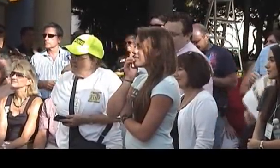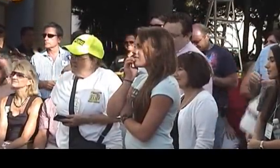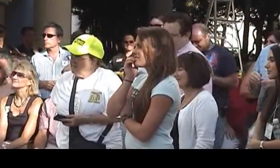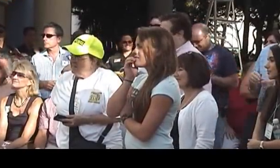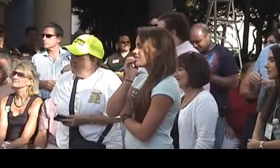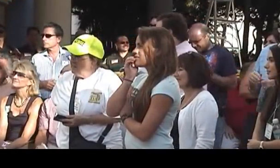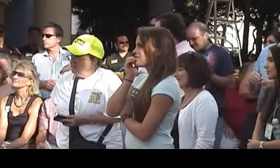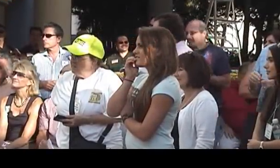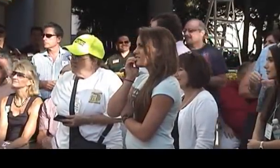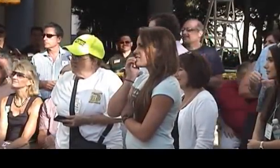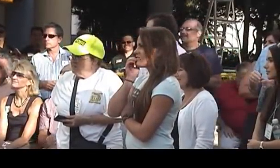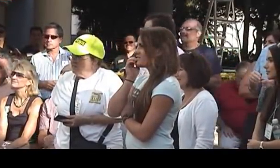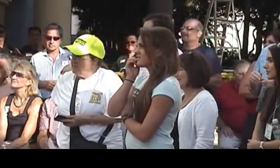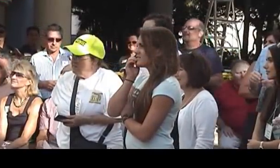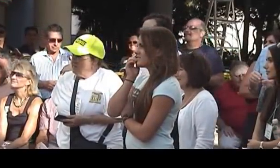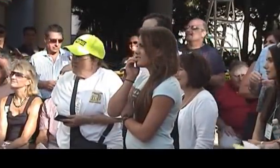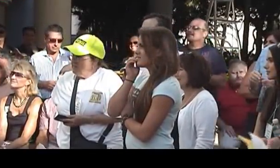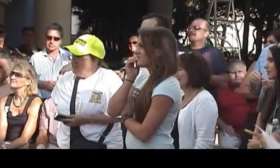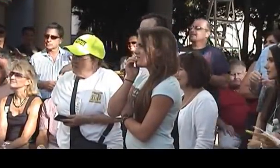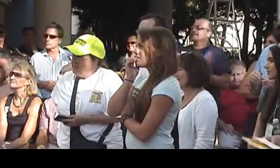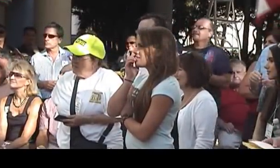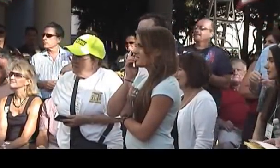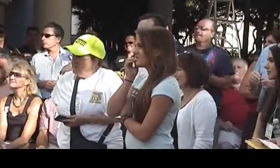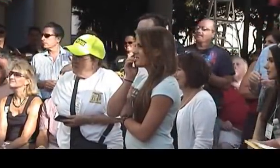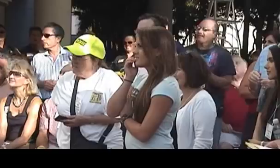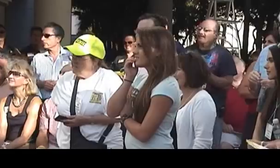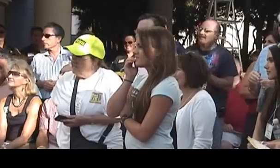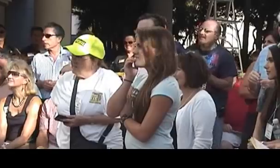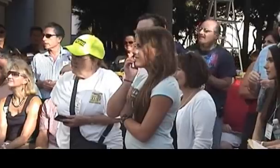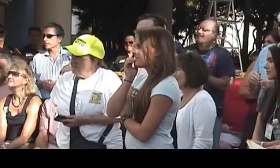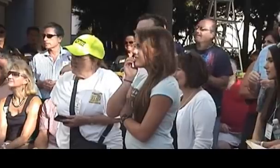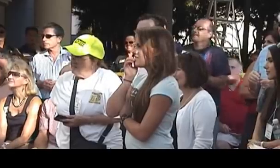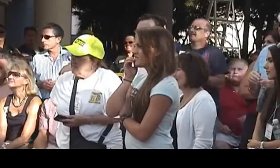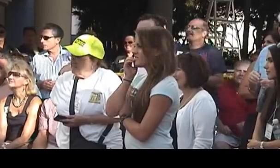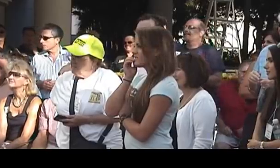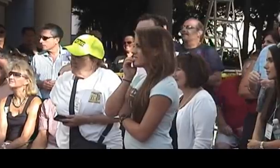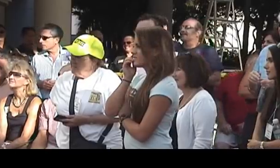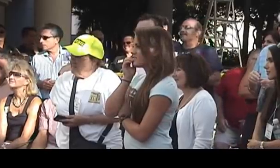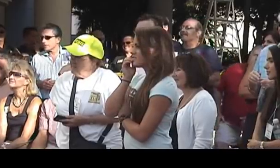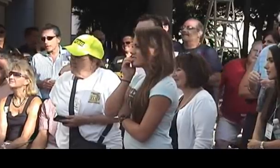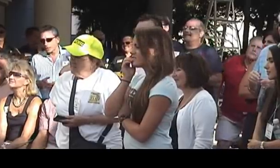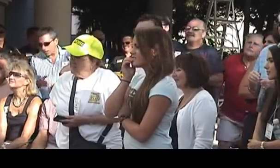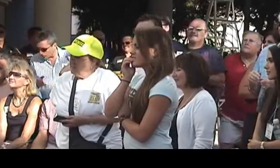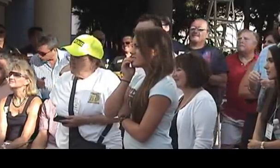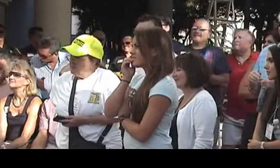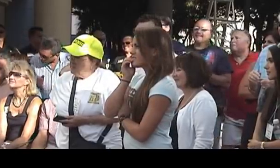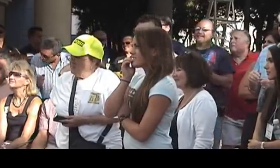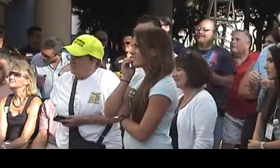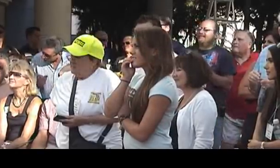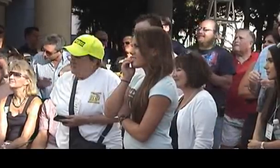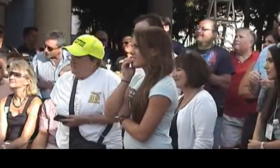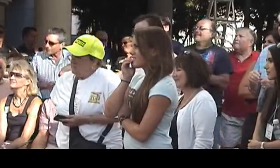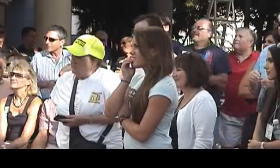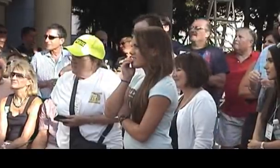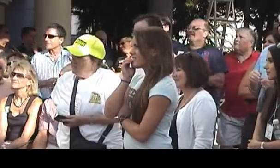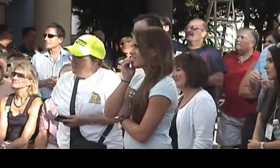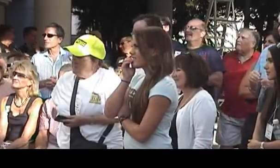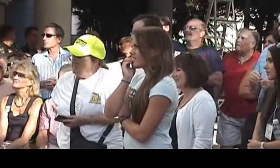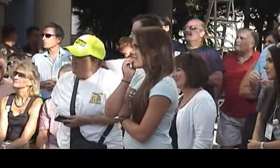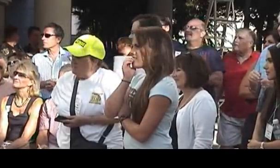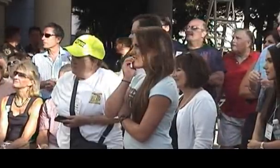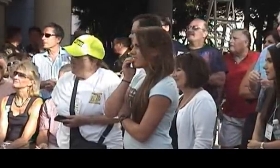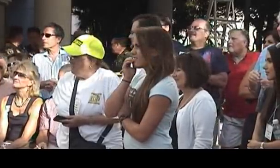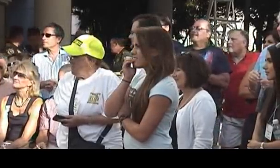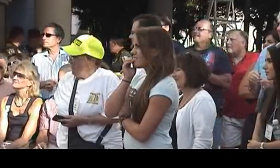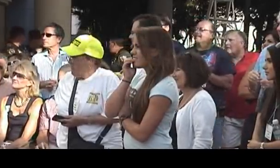That act from a 20-year-old tiny little girl, you're to see it here in a second, cause that organization, that cedy, nefarious